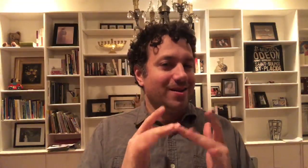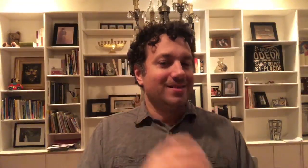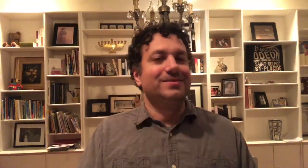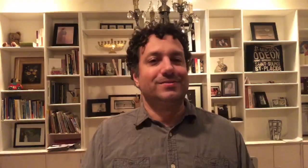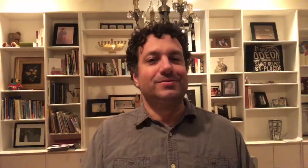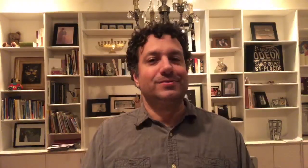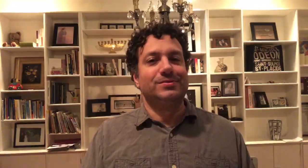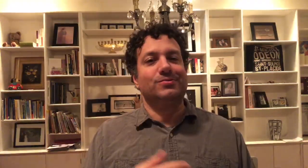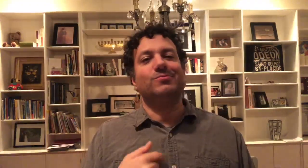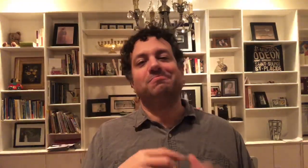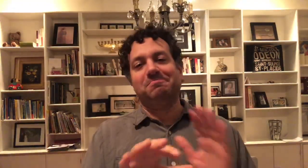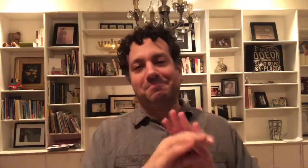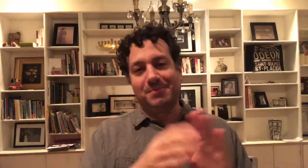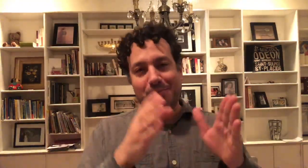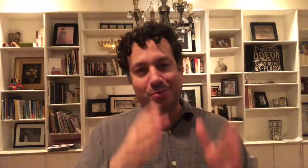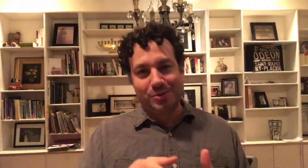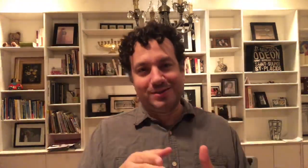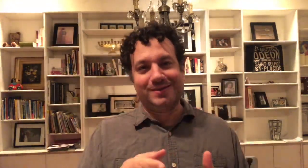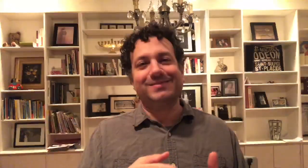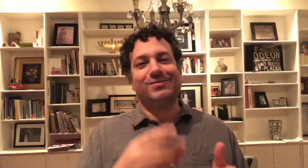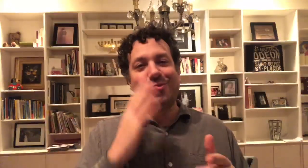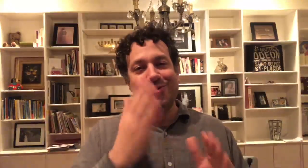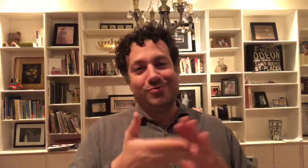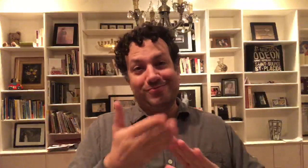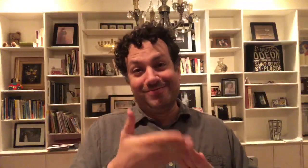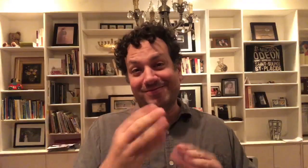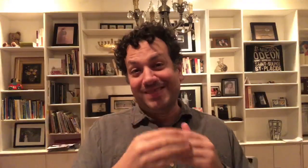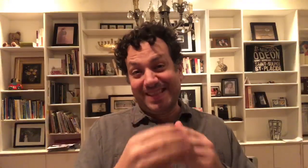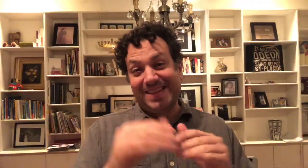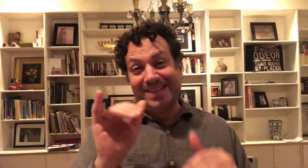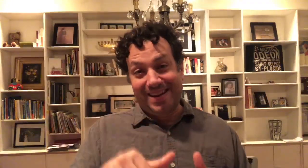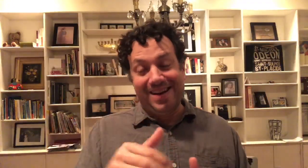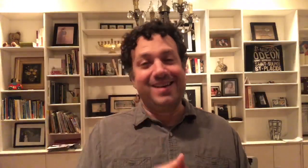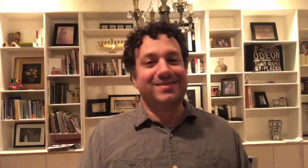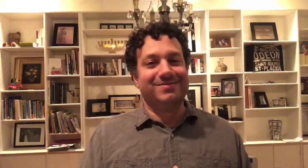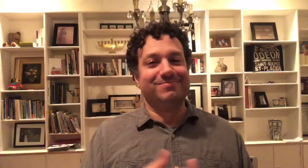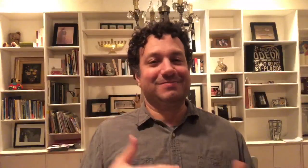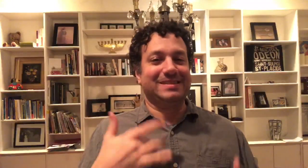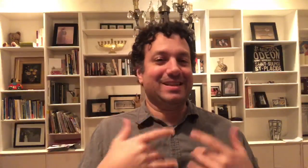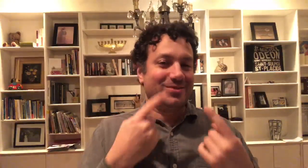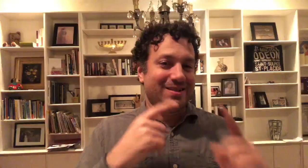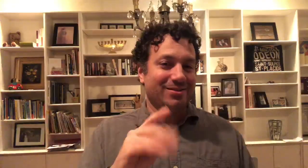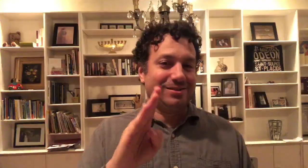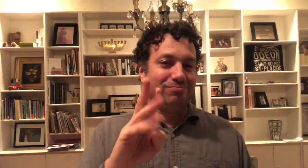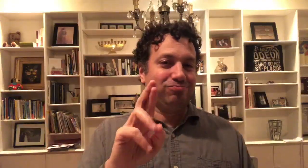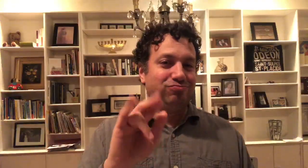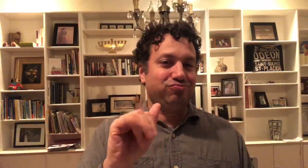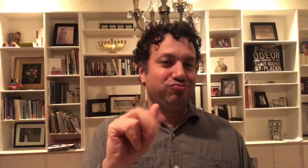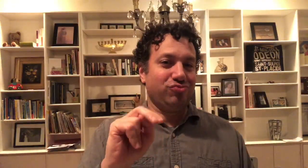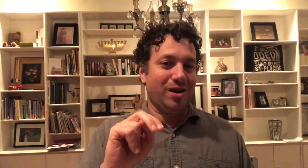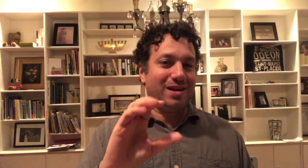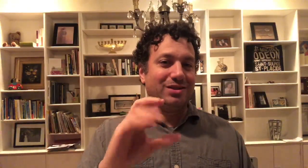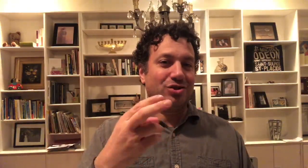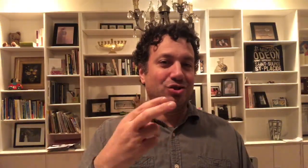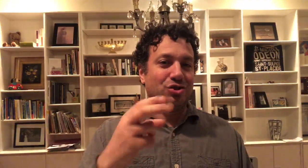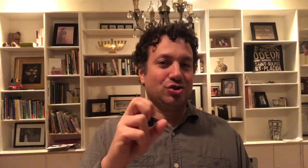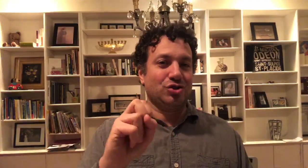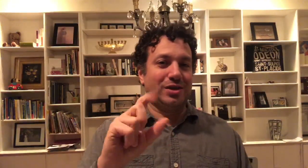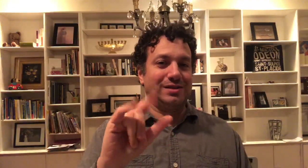I'm so afraid to hate that. Is this what else we're going to with that? I should have